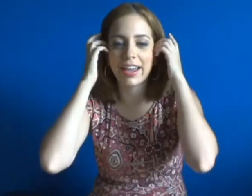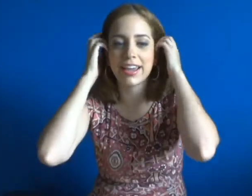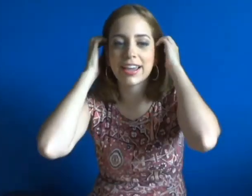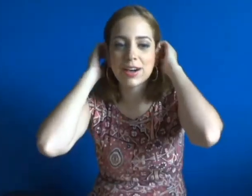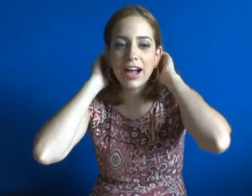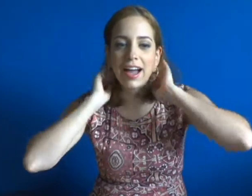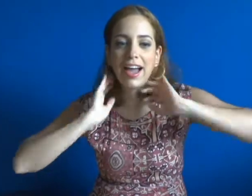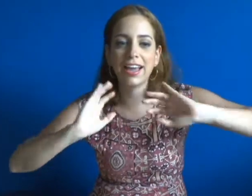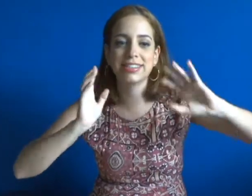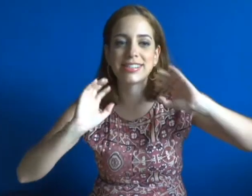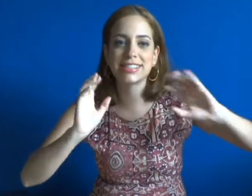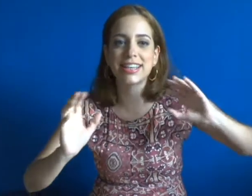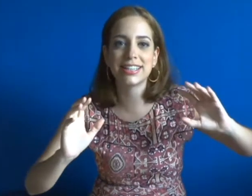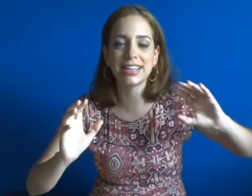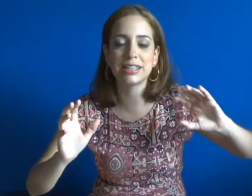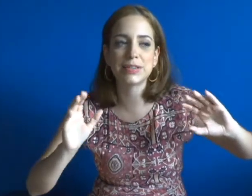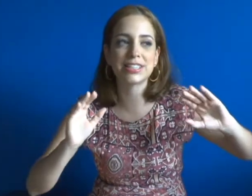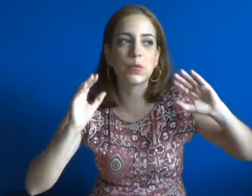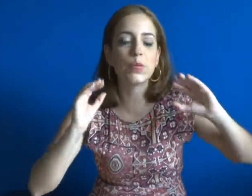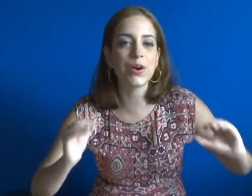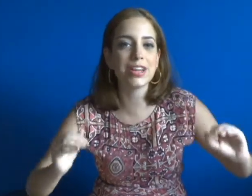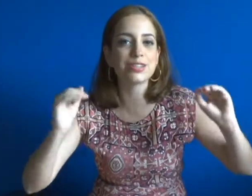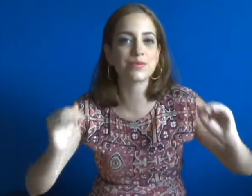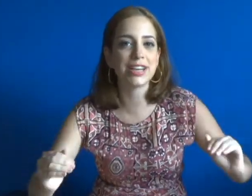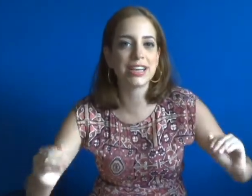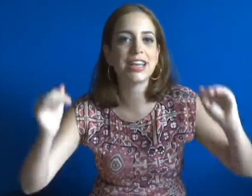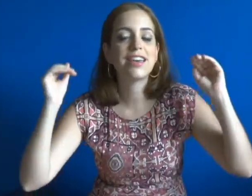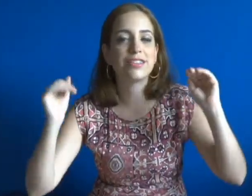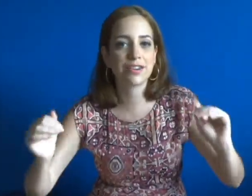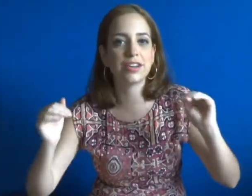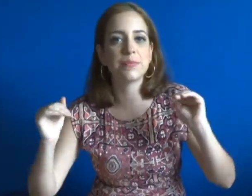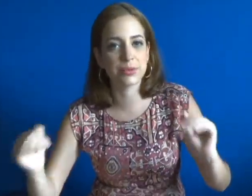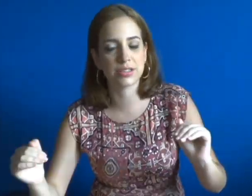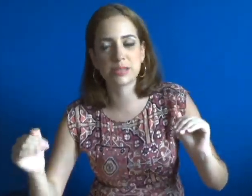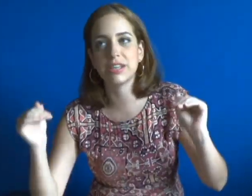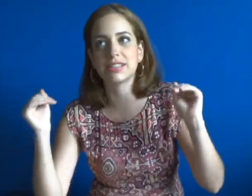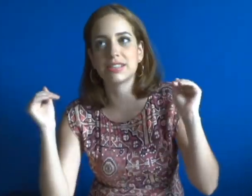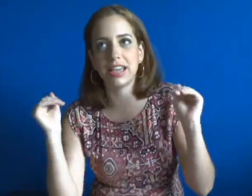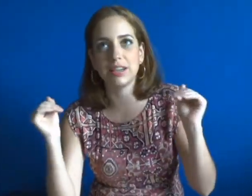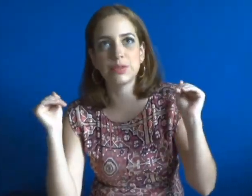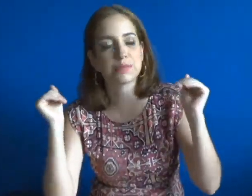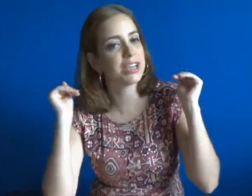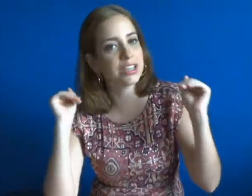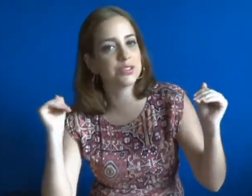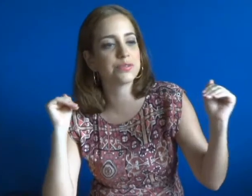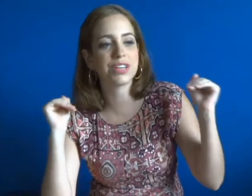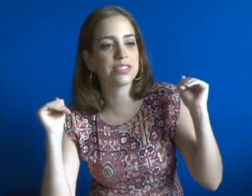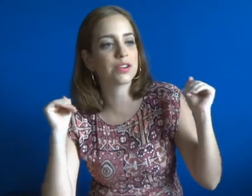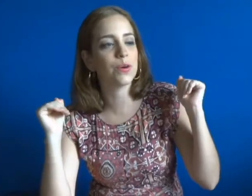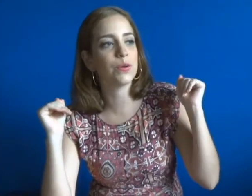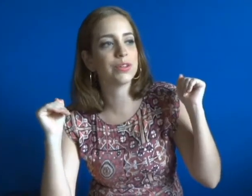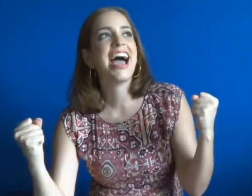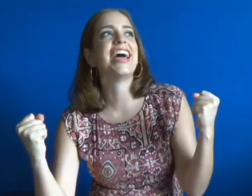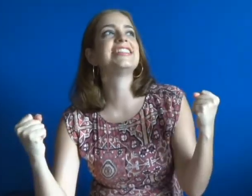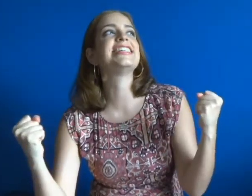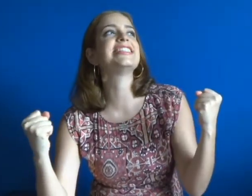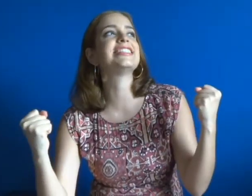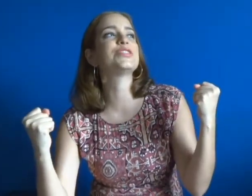had this deadline because I wanted to read 30 books because that was my Goodreads goal and I needed to